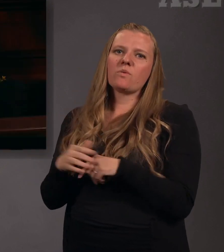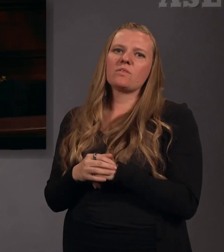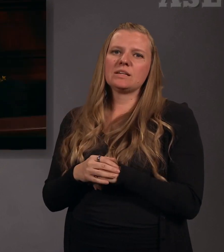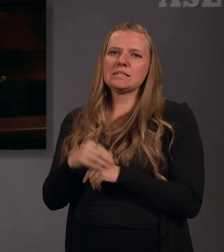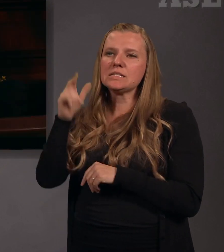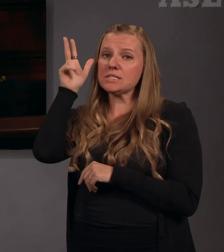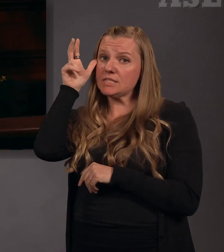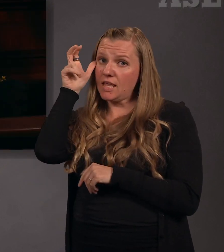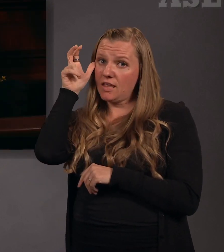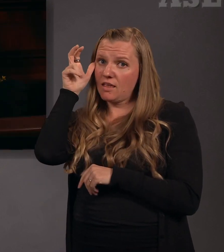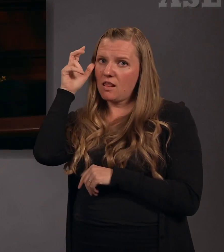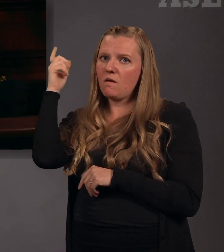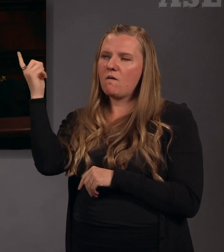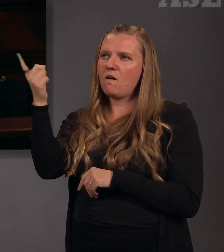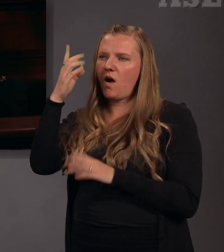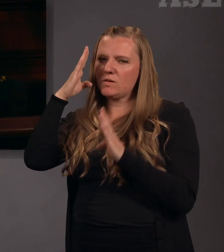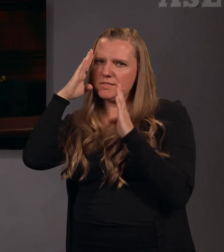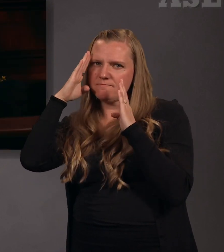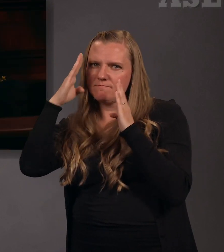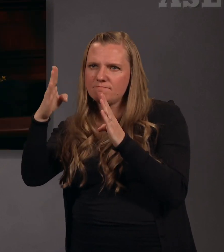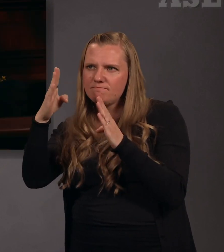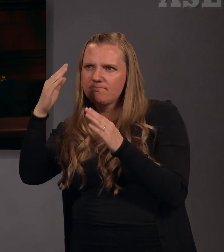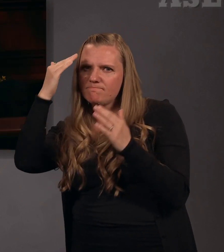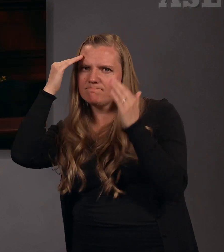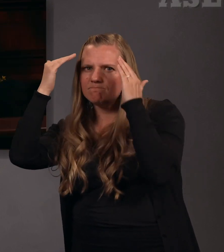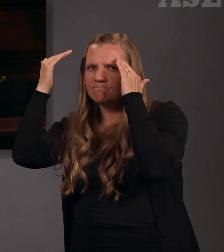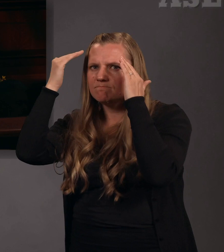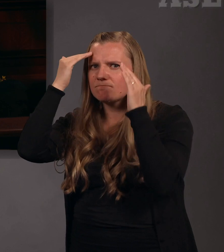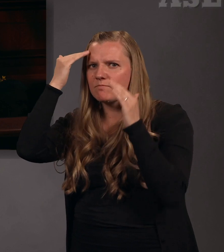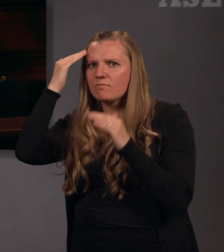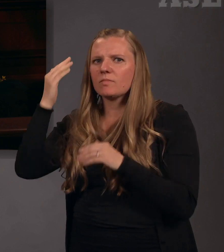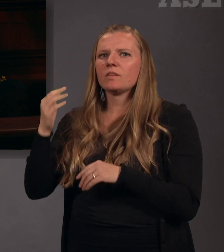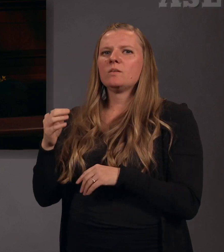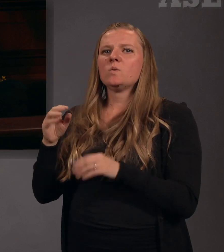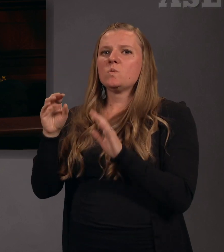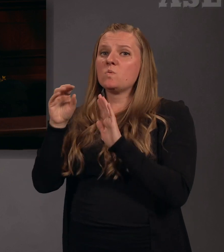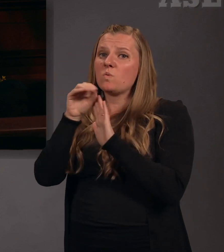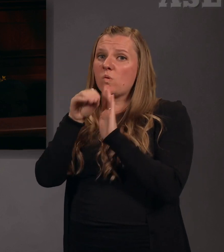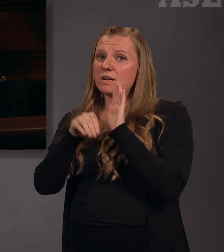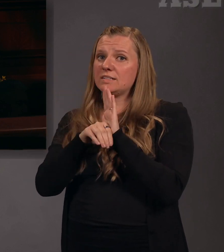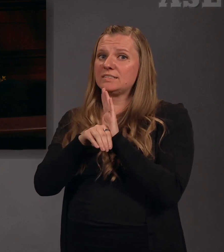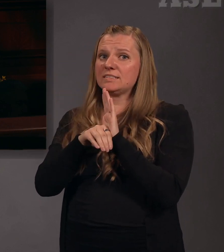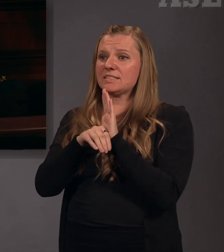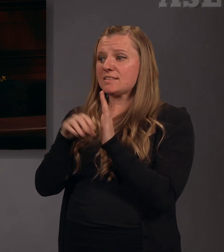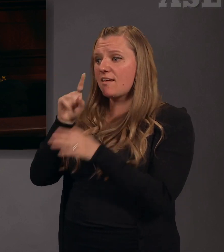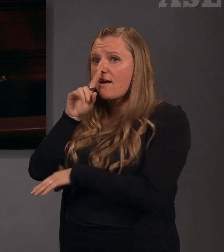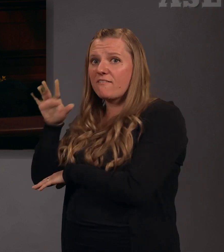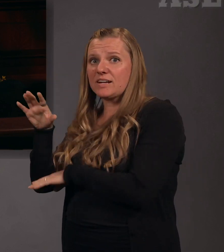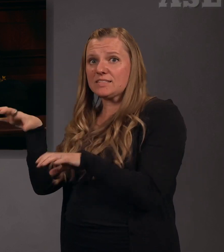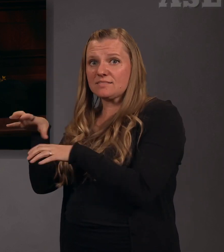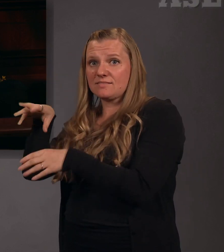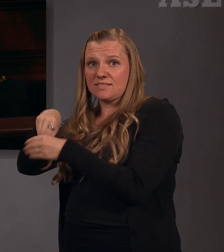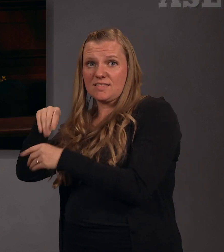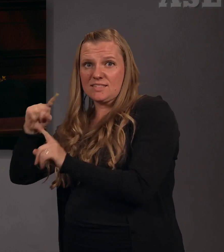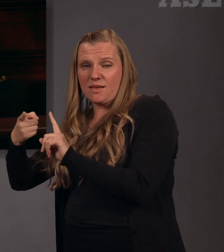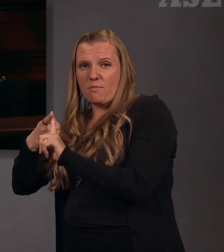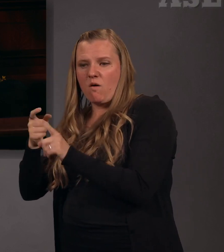The adversary is on the alert. His power is threatened by the ordinances and covenants performed in temples, and he does